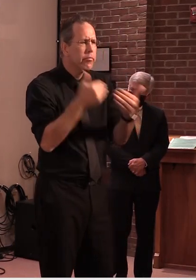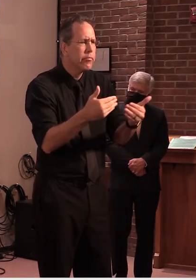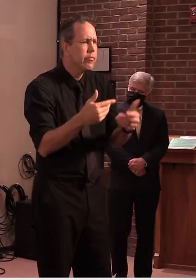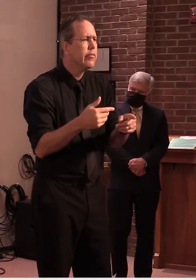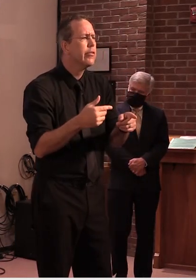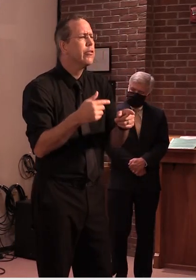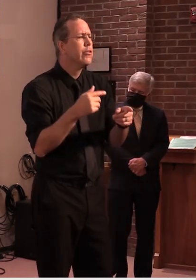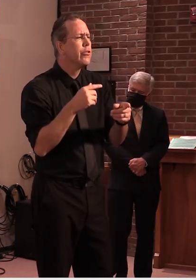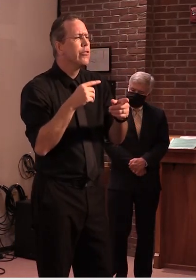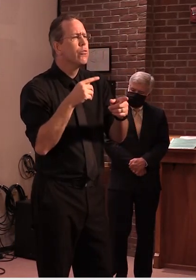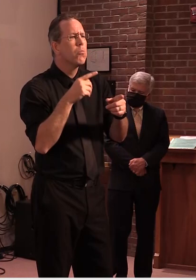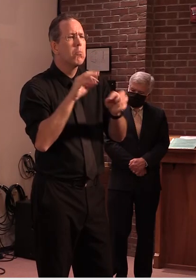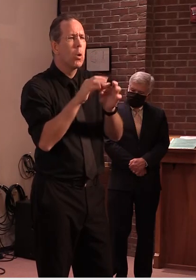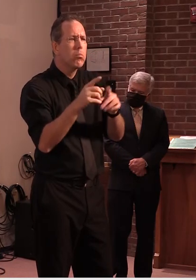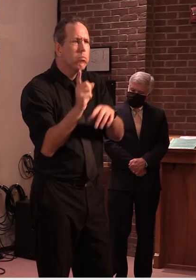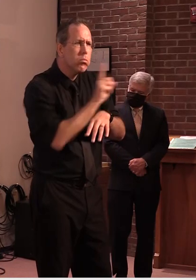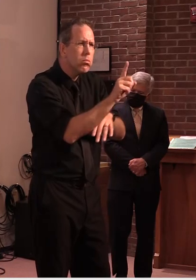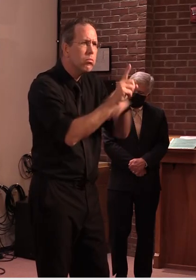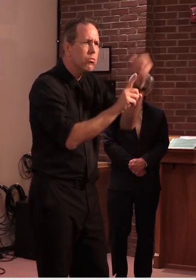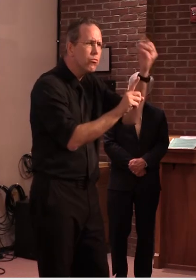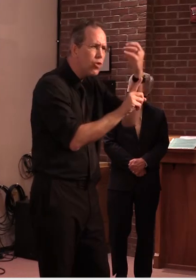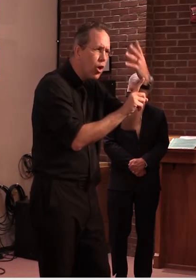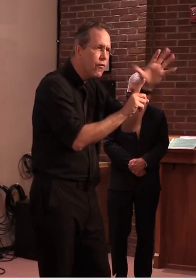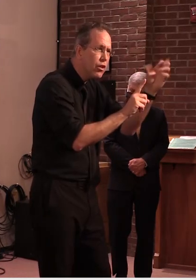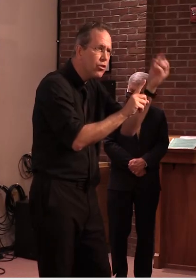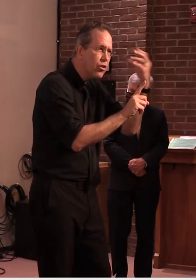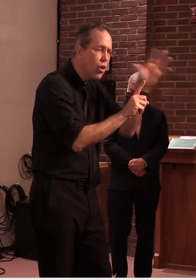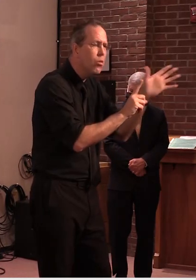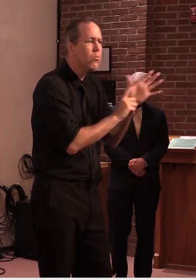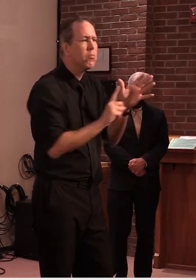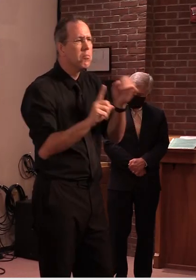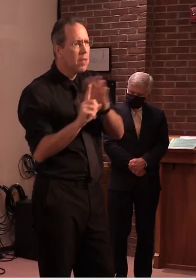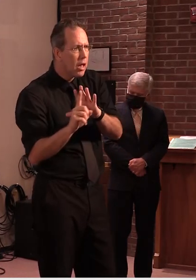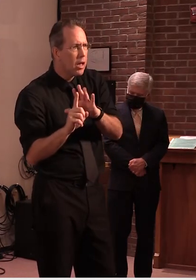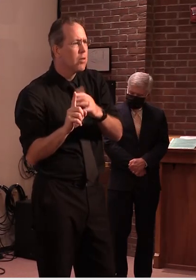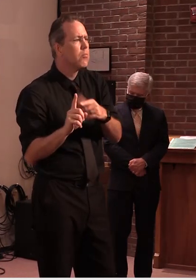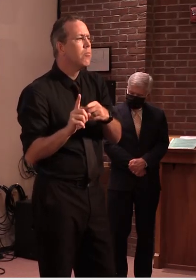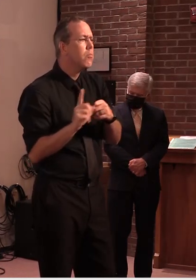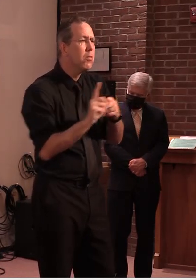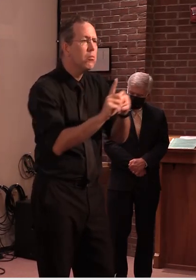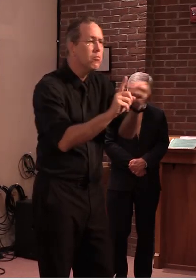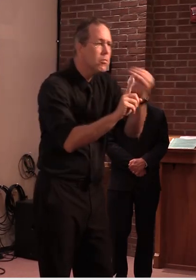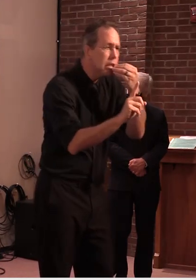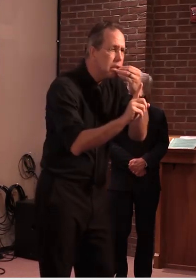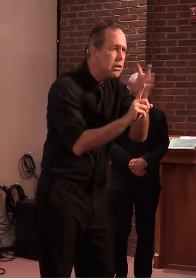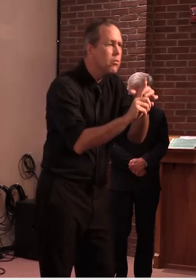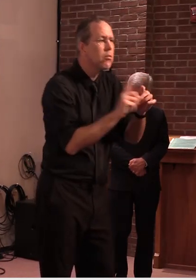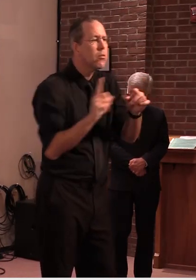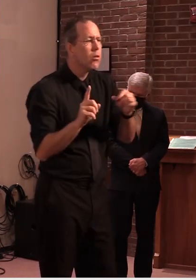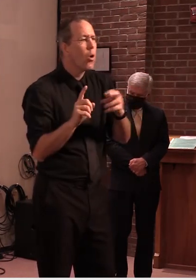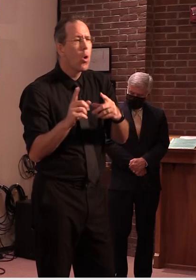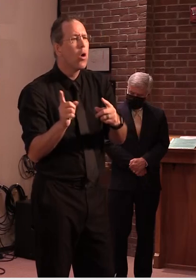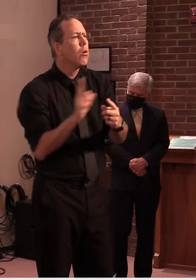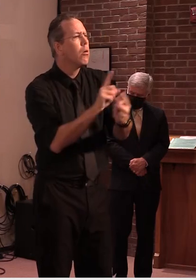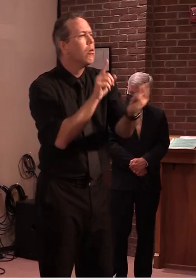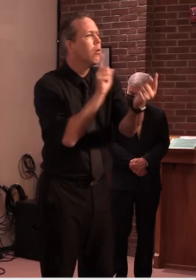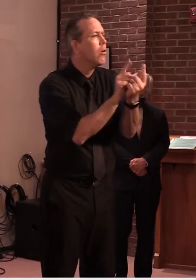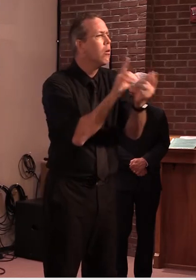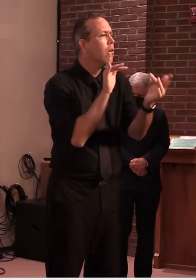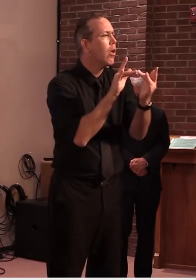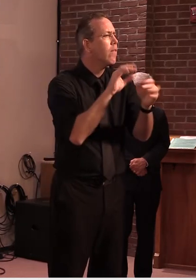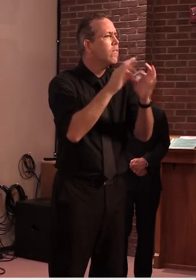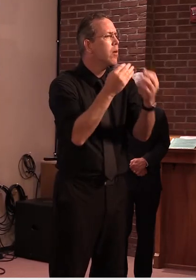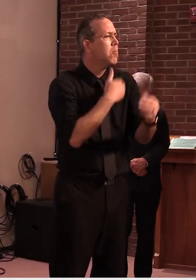and allowing contact with family members through phone calls but we've got to assure we've got to be assured